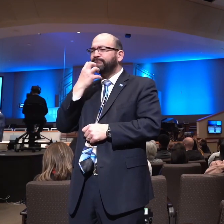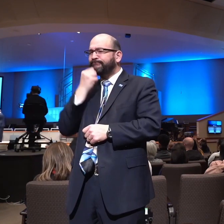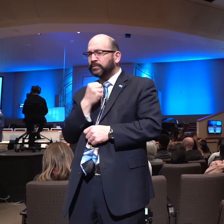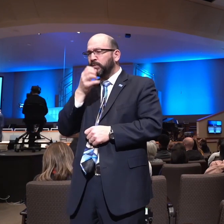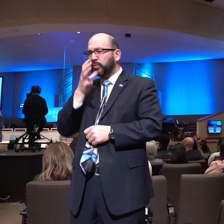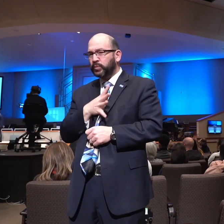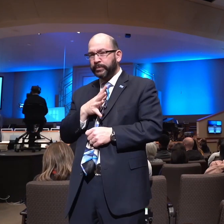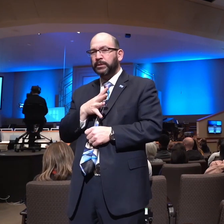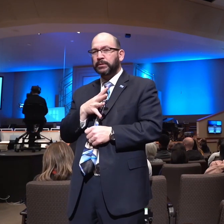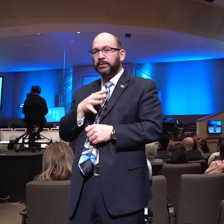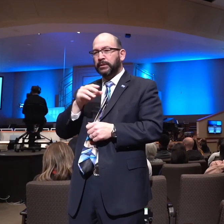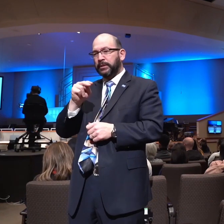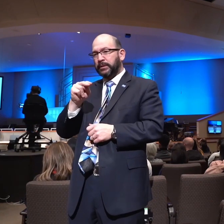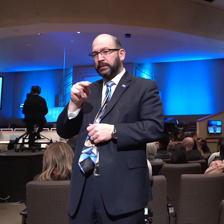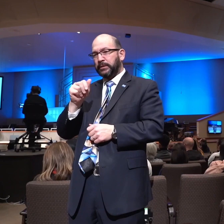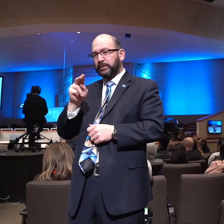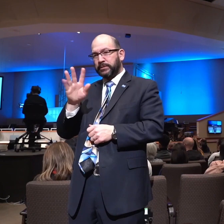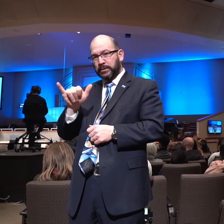Mrs. Nancy Whitman, she gave me the